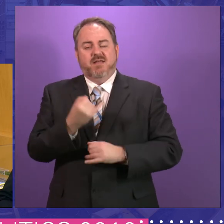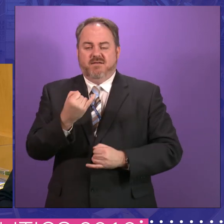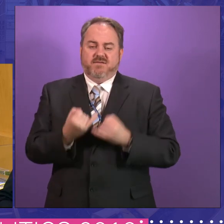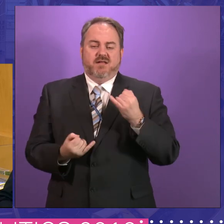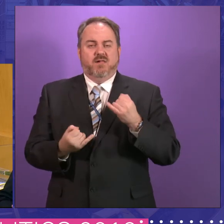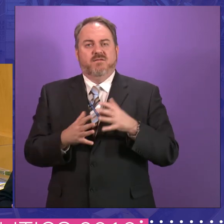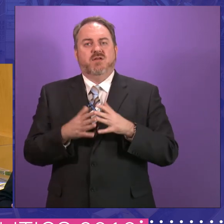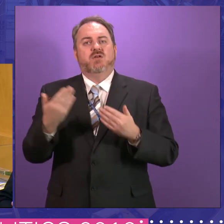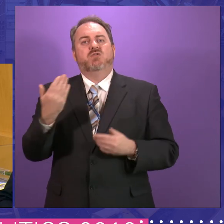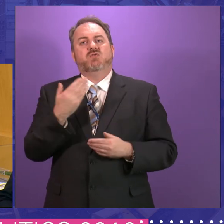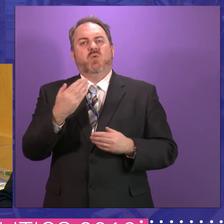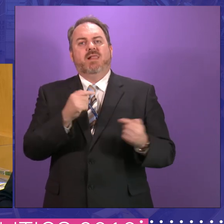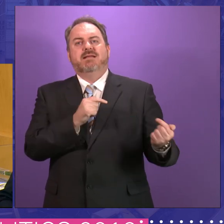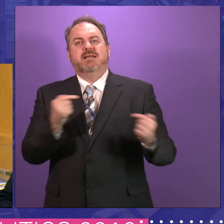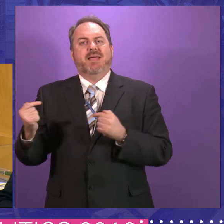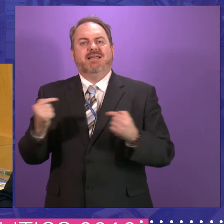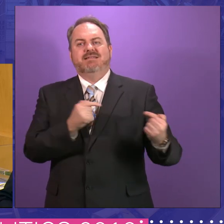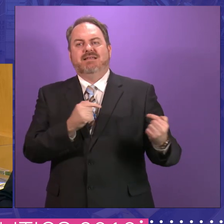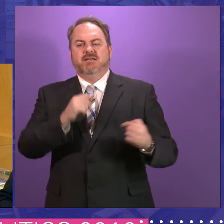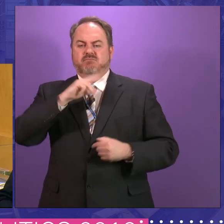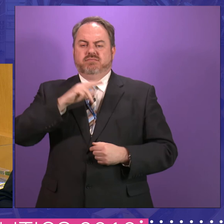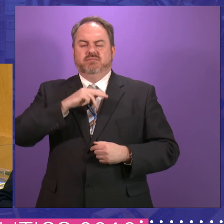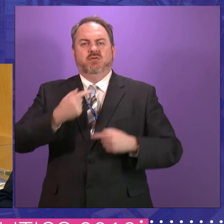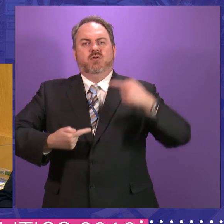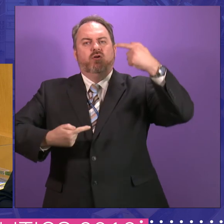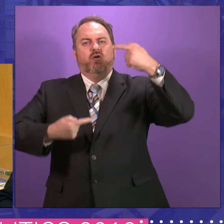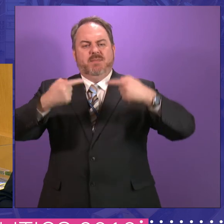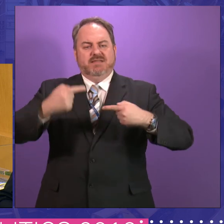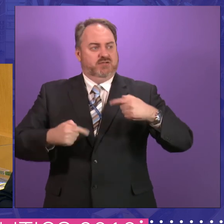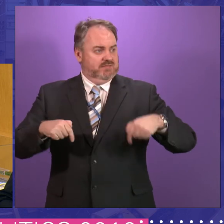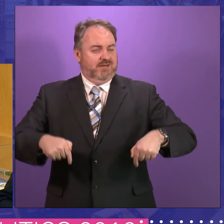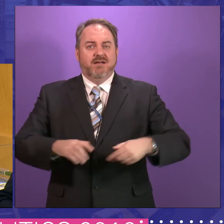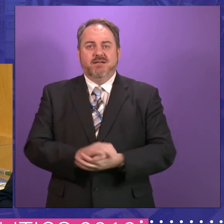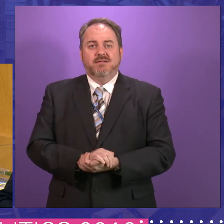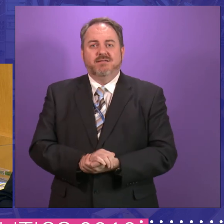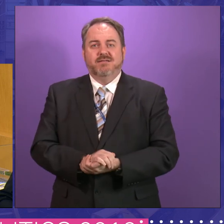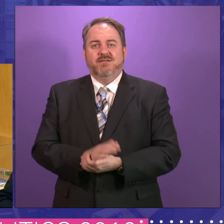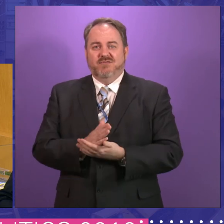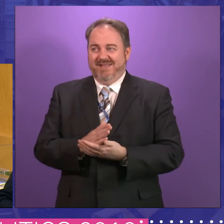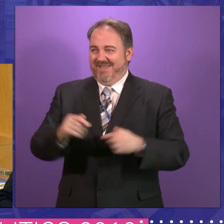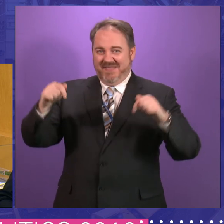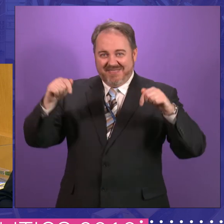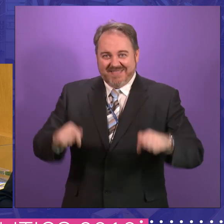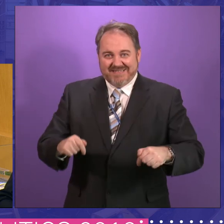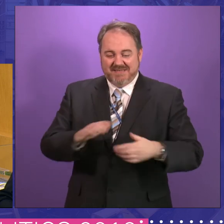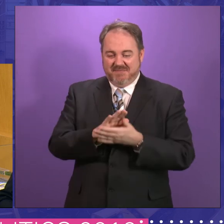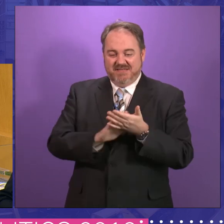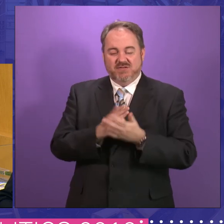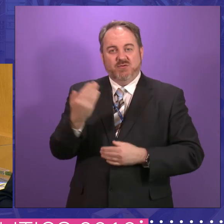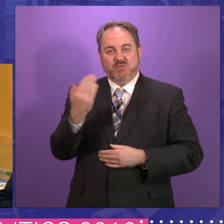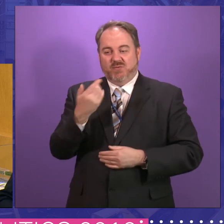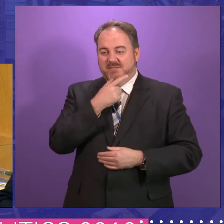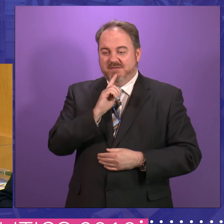debating schools, debating, um, uh, competitions. But essentially this is where schools come in,